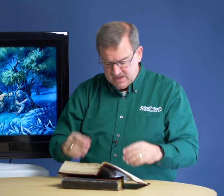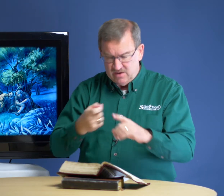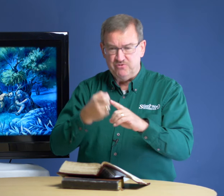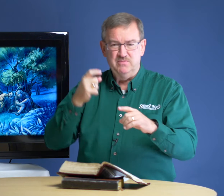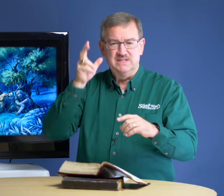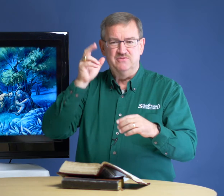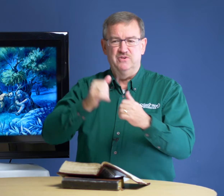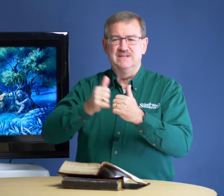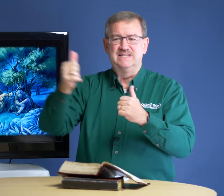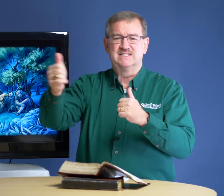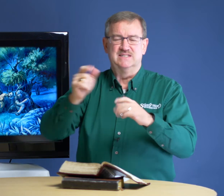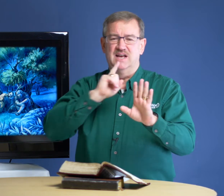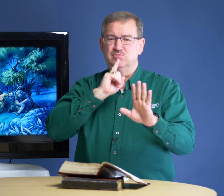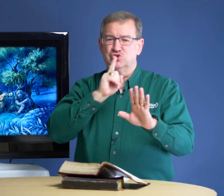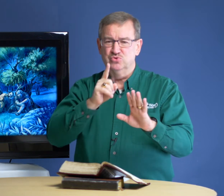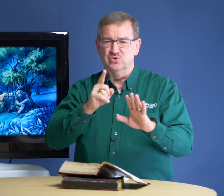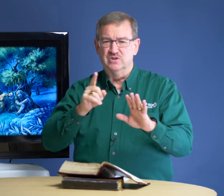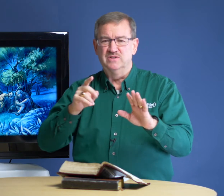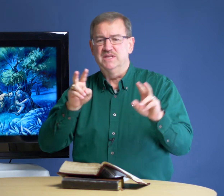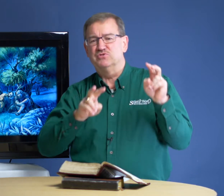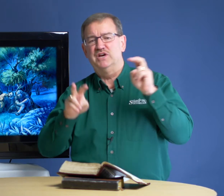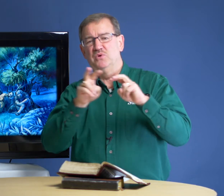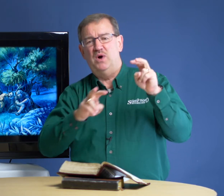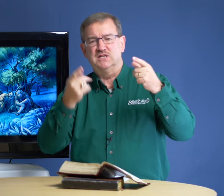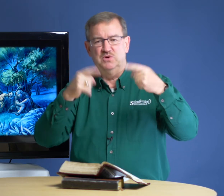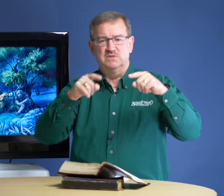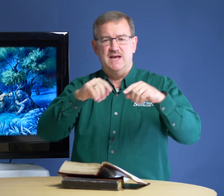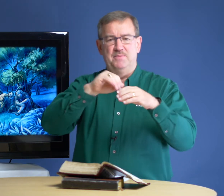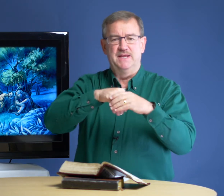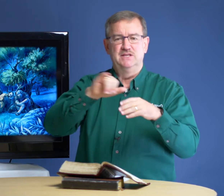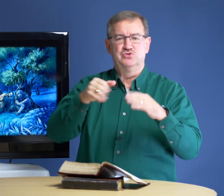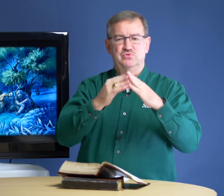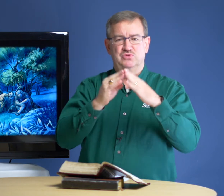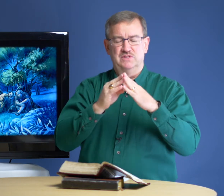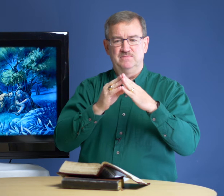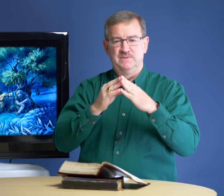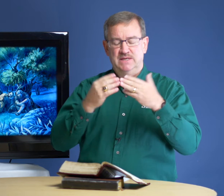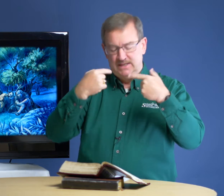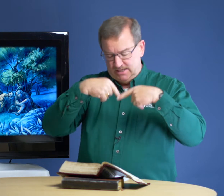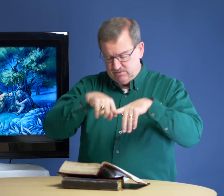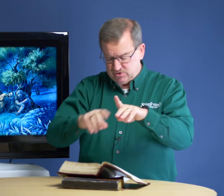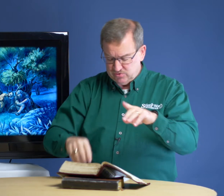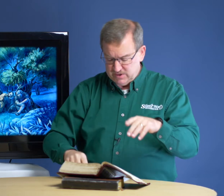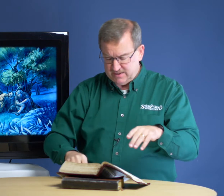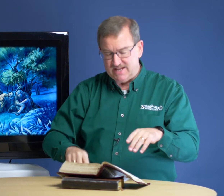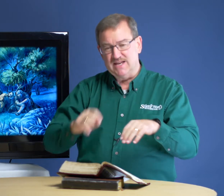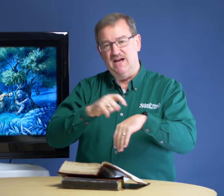From a distance, I'm sure, they were trying to watch what was happening in Jerusalem. It was during that time